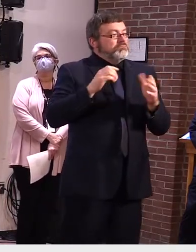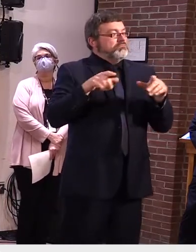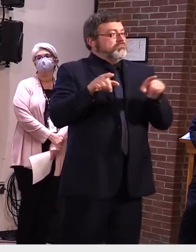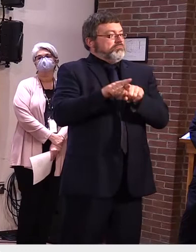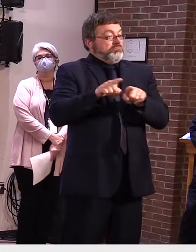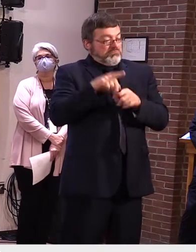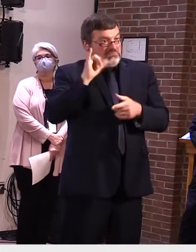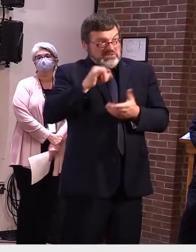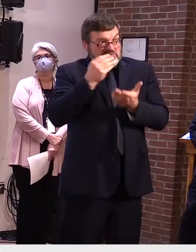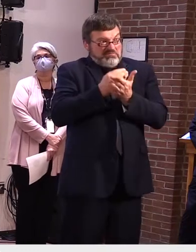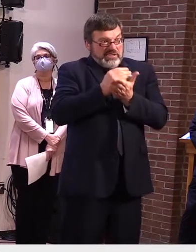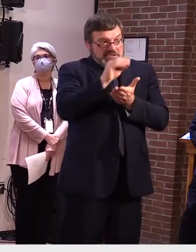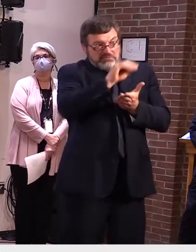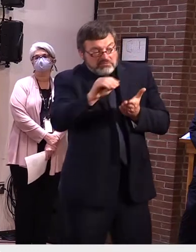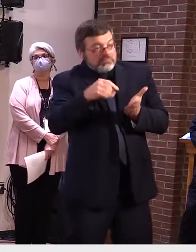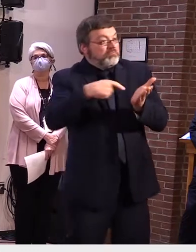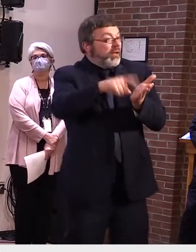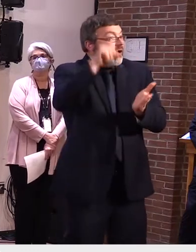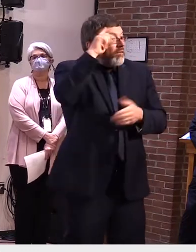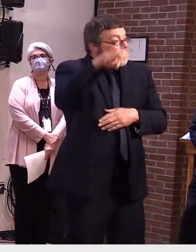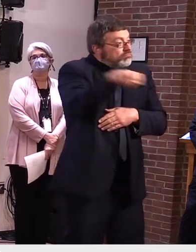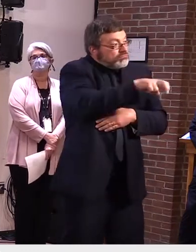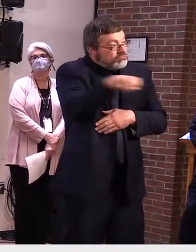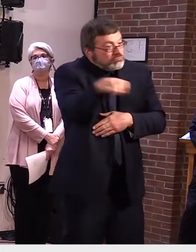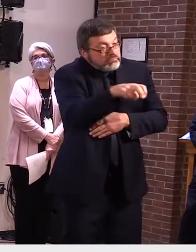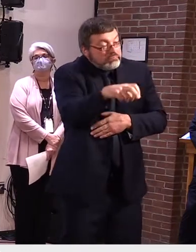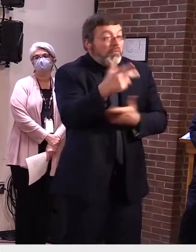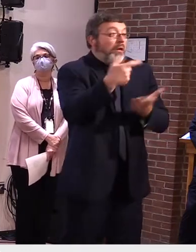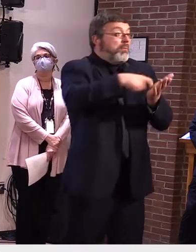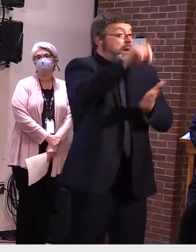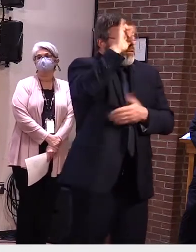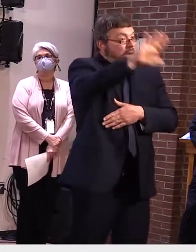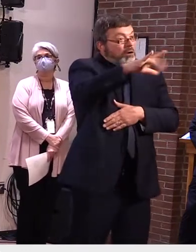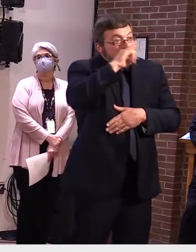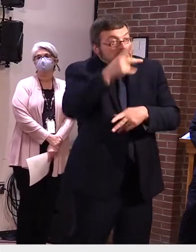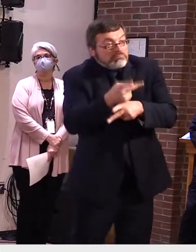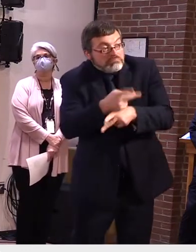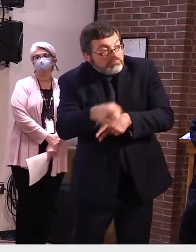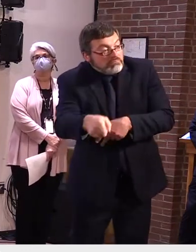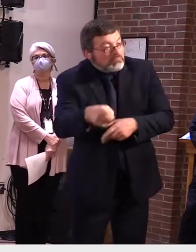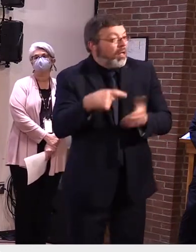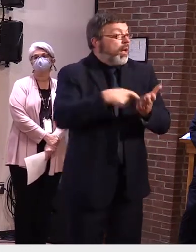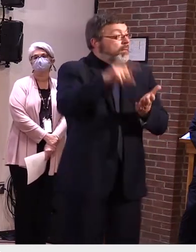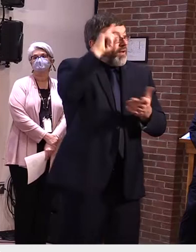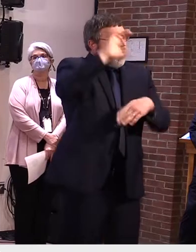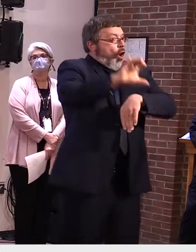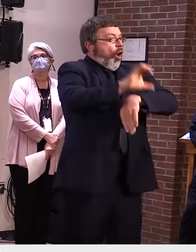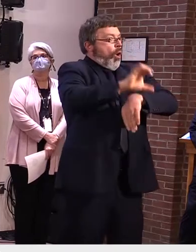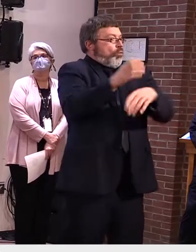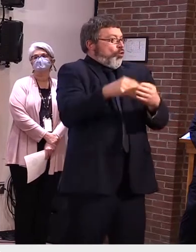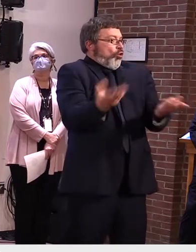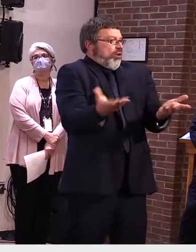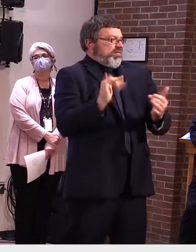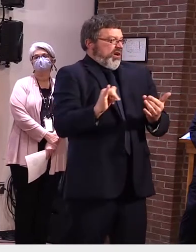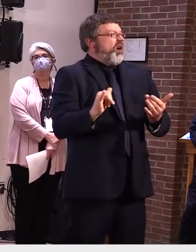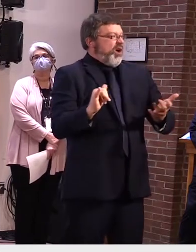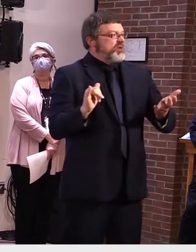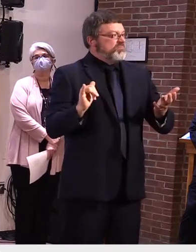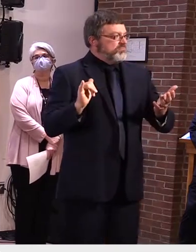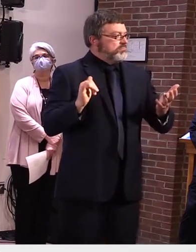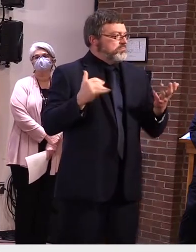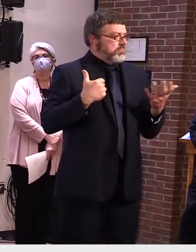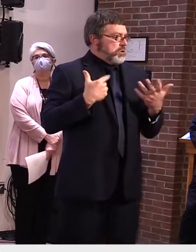So if you've had your hours reduced, you've been laid off from your job, your job no longer exists,